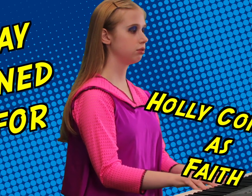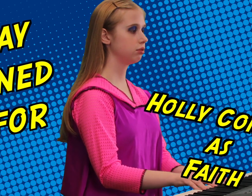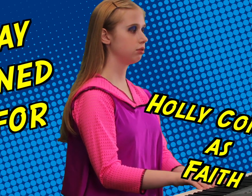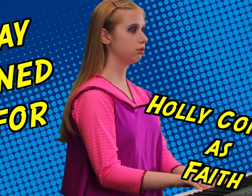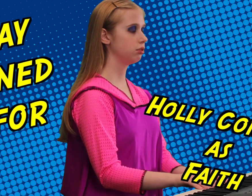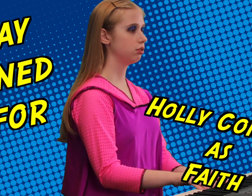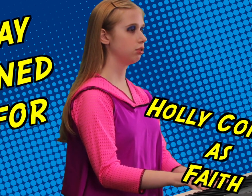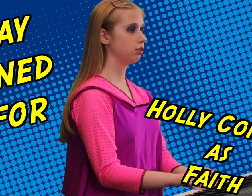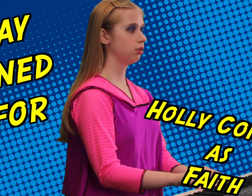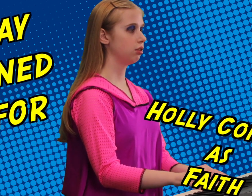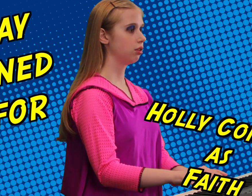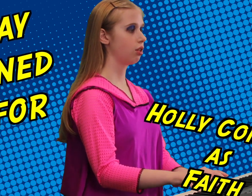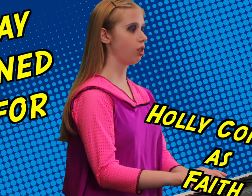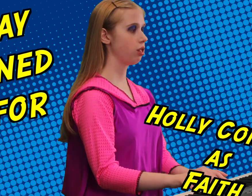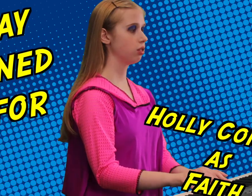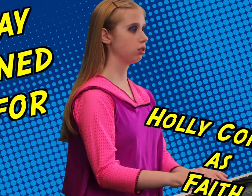Here we go. Step Addiction. Number